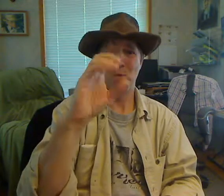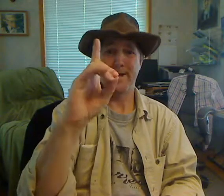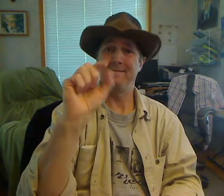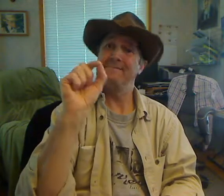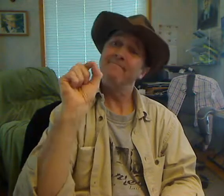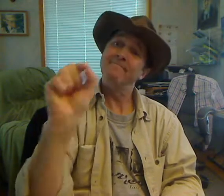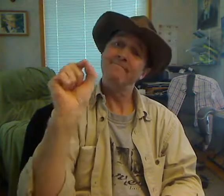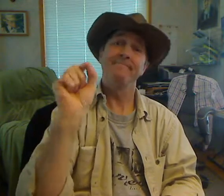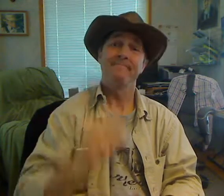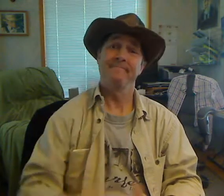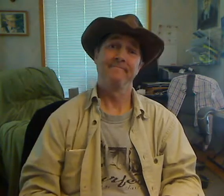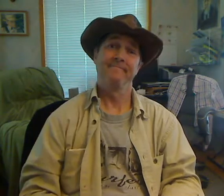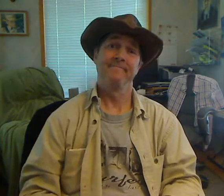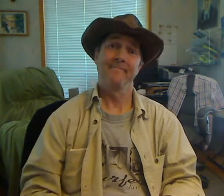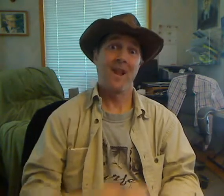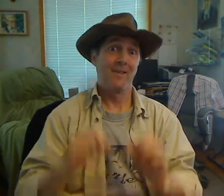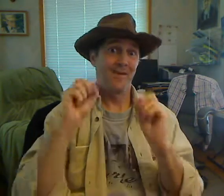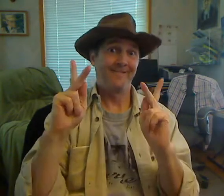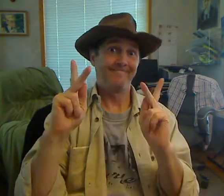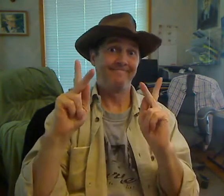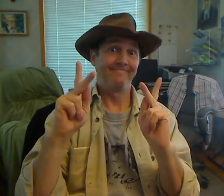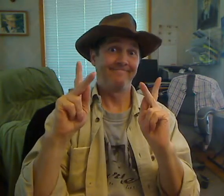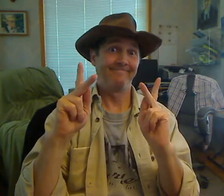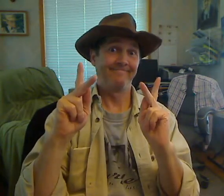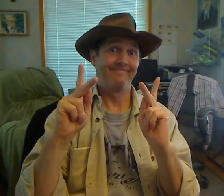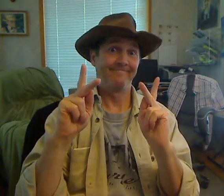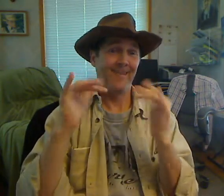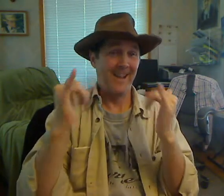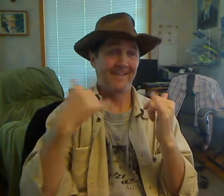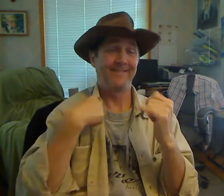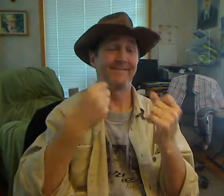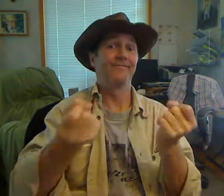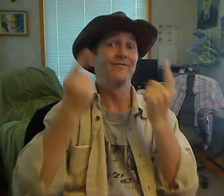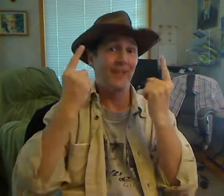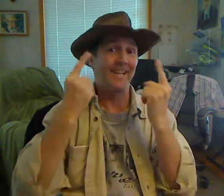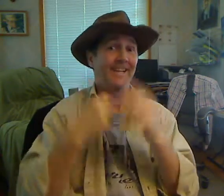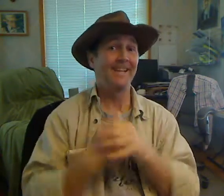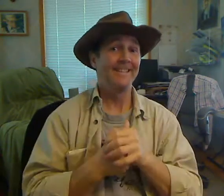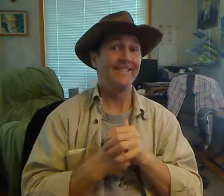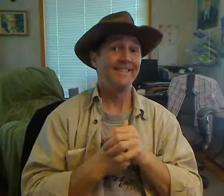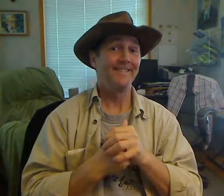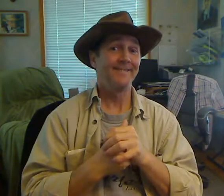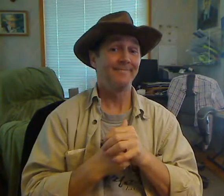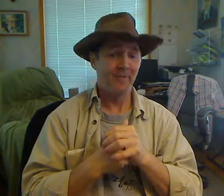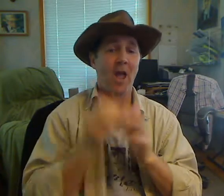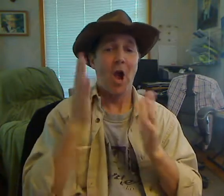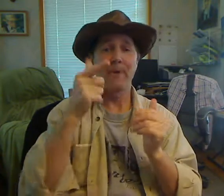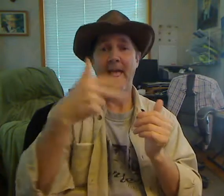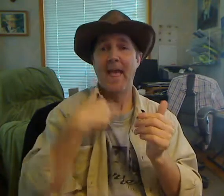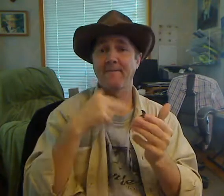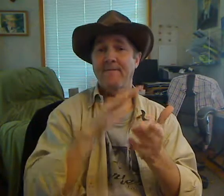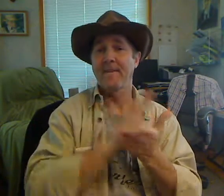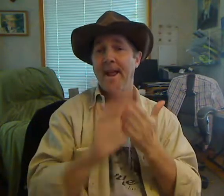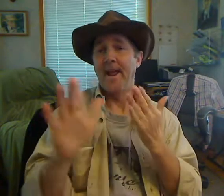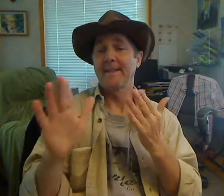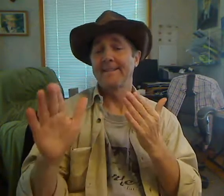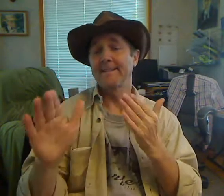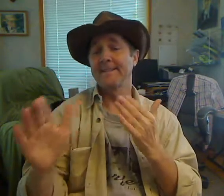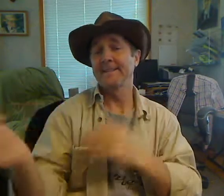That was really a random, you know, act of fate. And I think